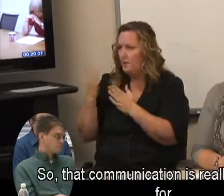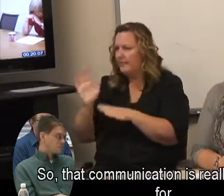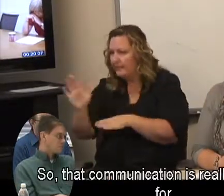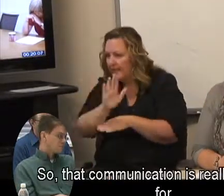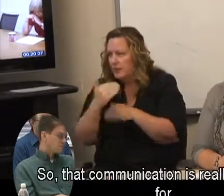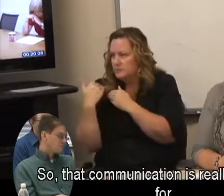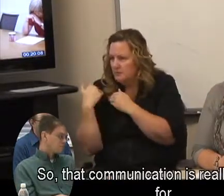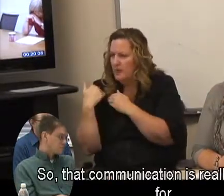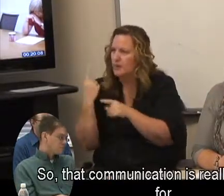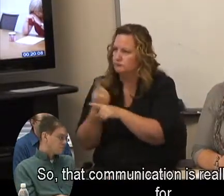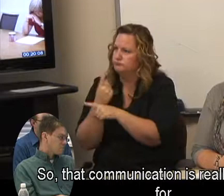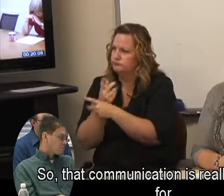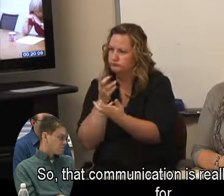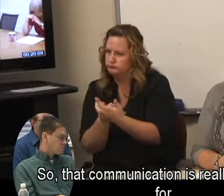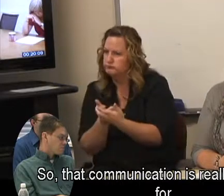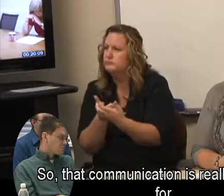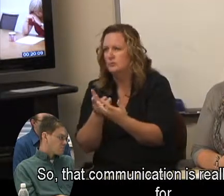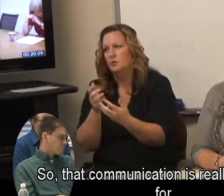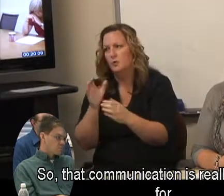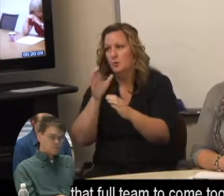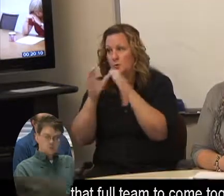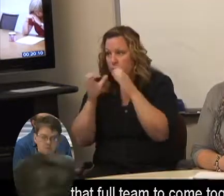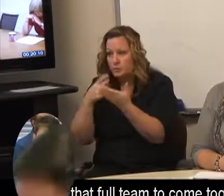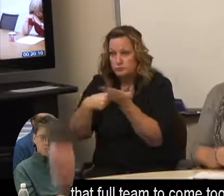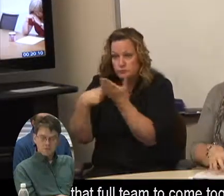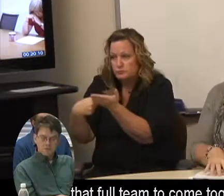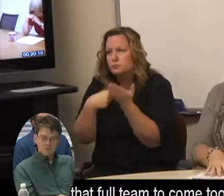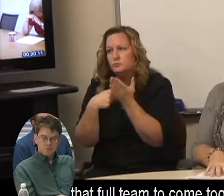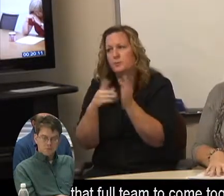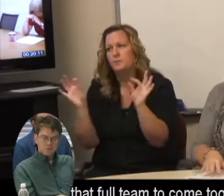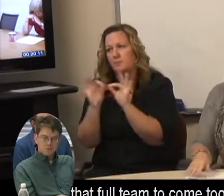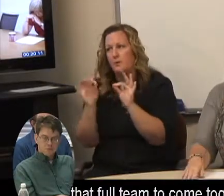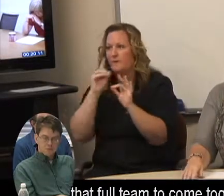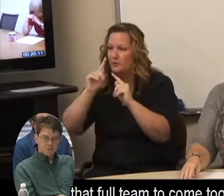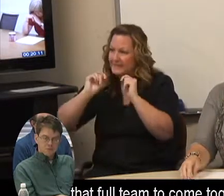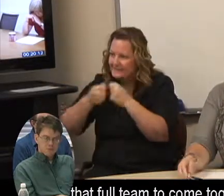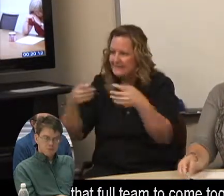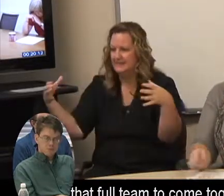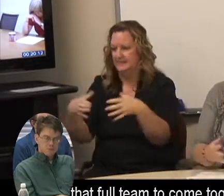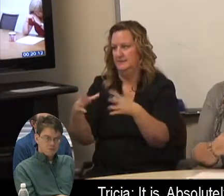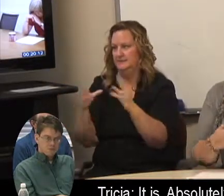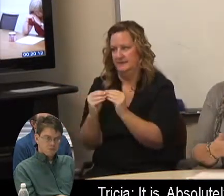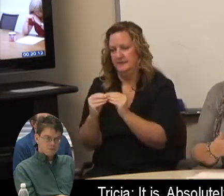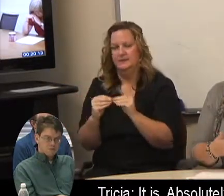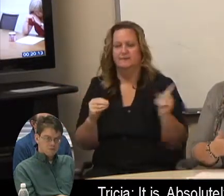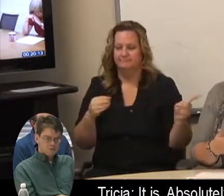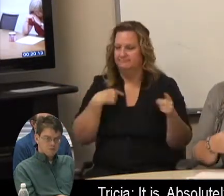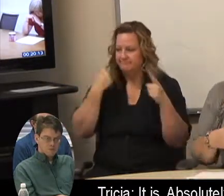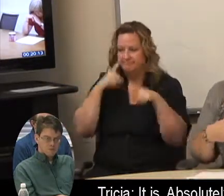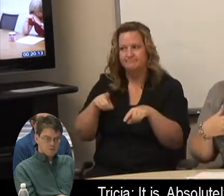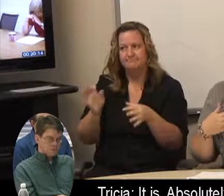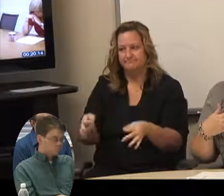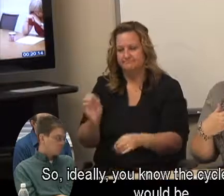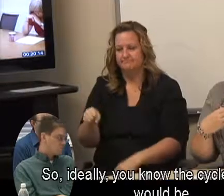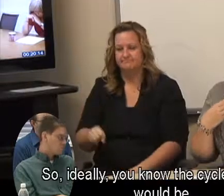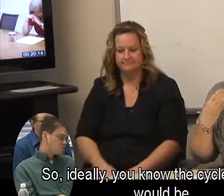So that communication is really important to that full team to come together. It is, absolutely. So ideally,